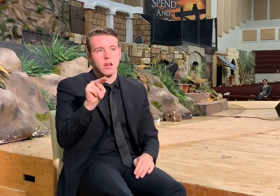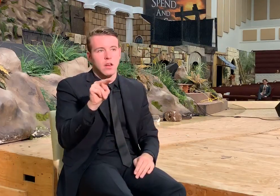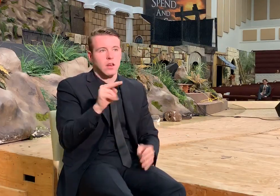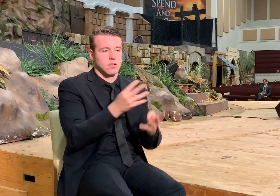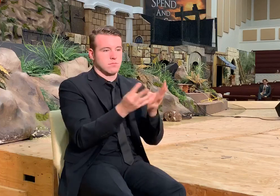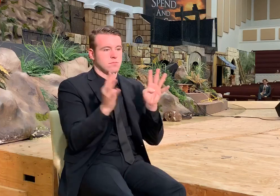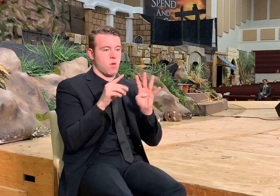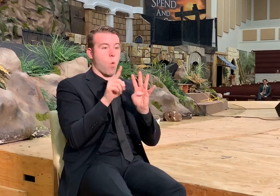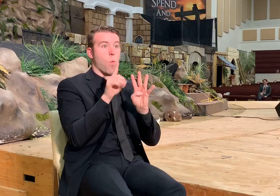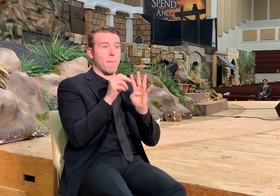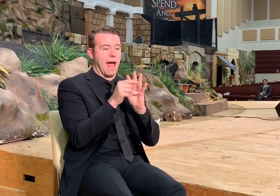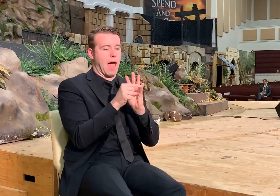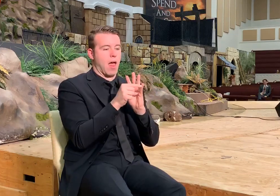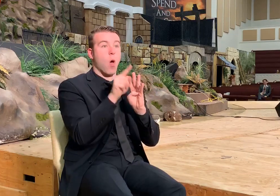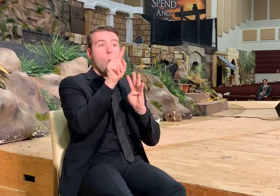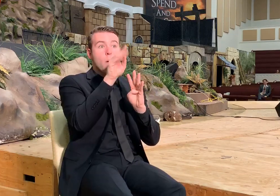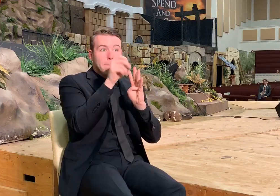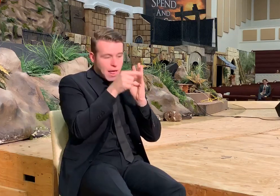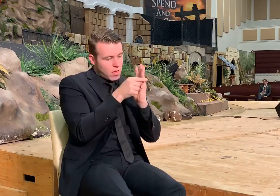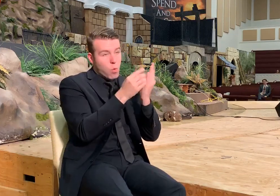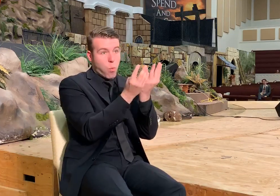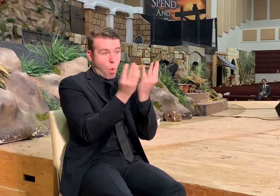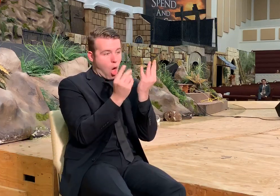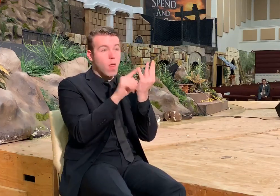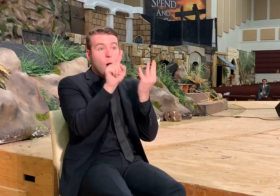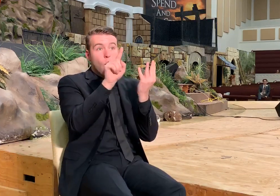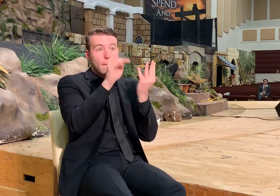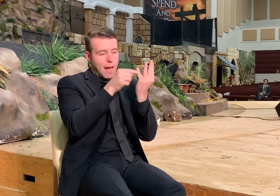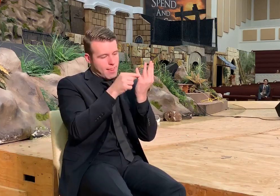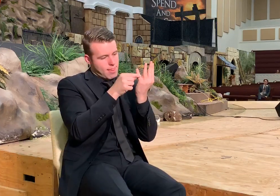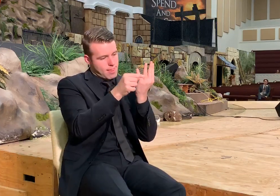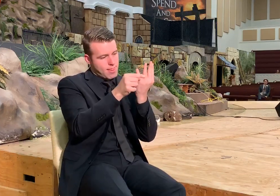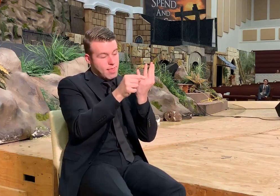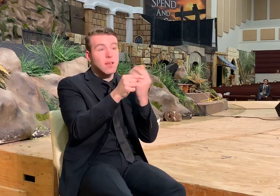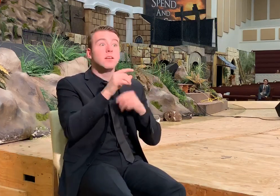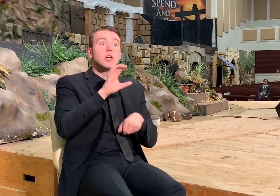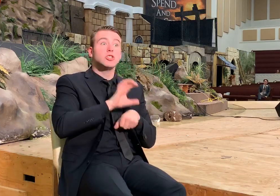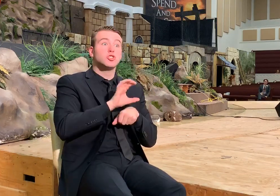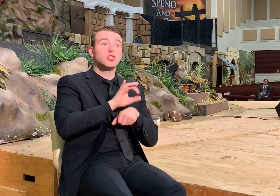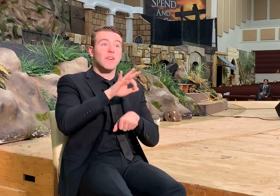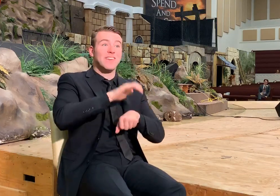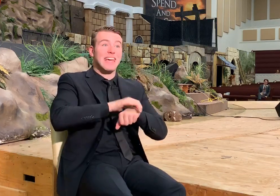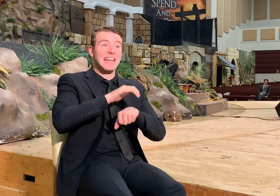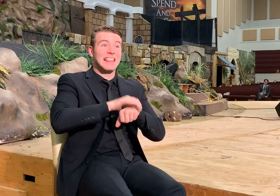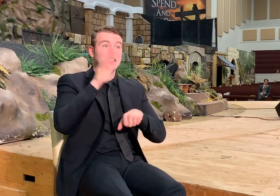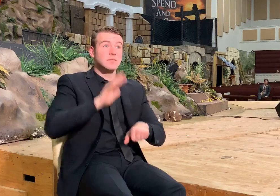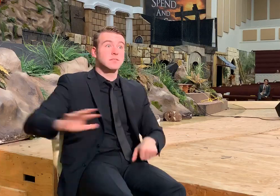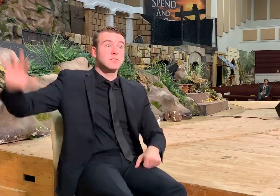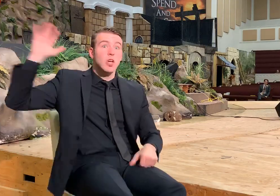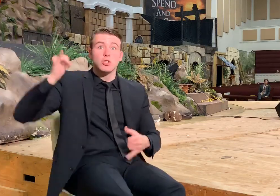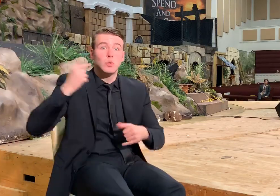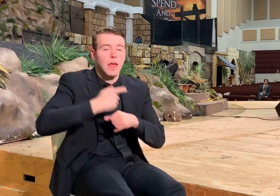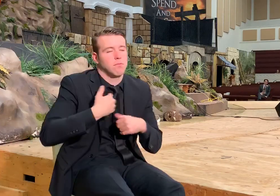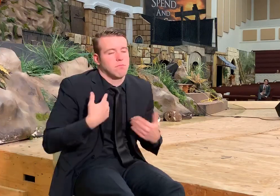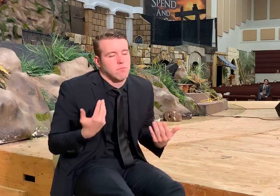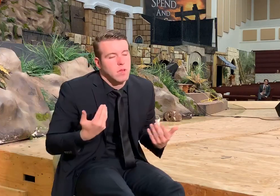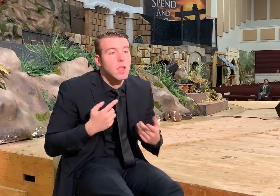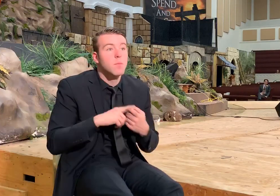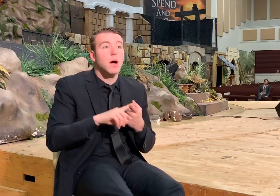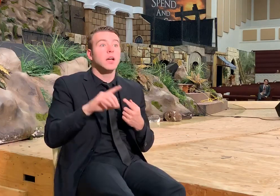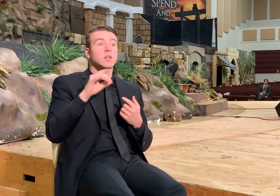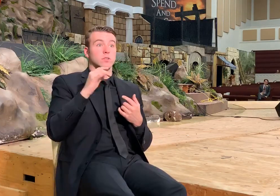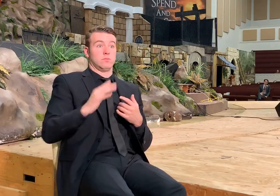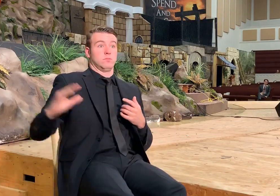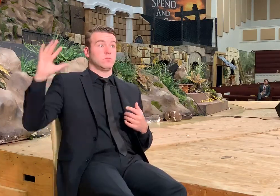And the reason it was is because in those days of the church of England, it may still be this way. don't know, but in those days you couldn't have a